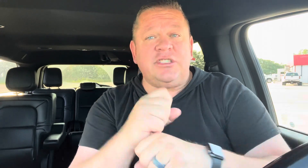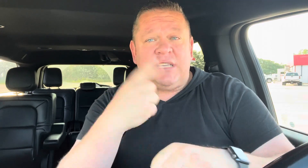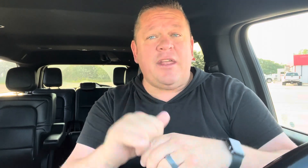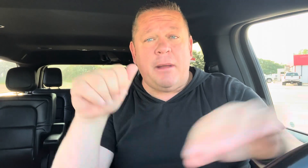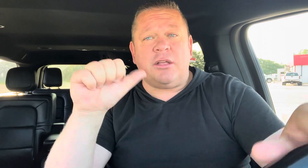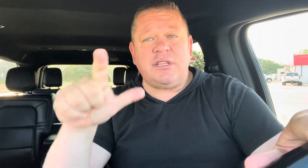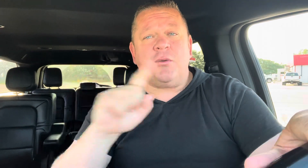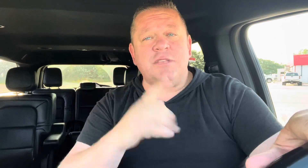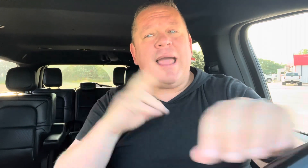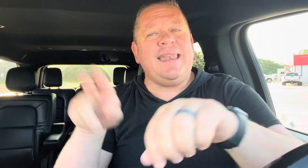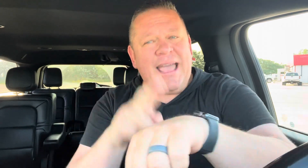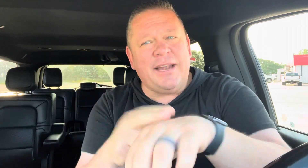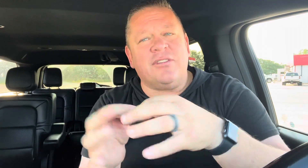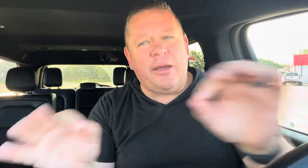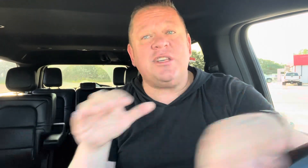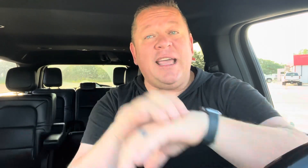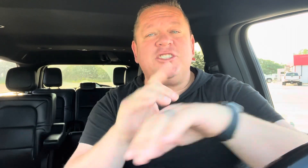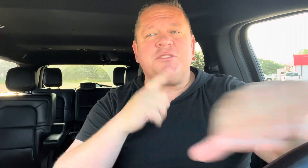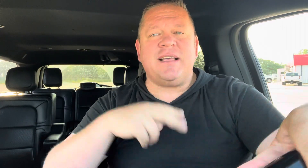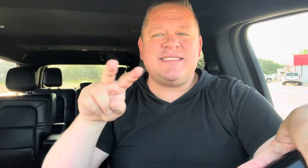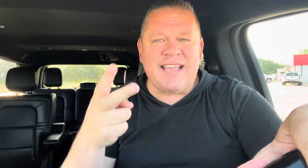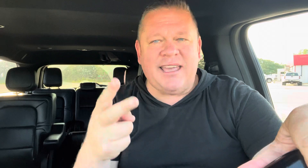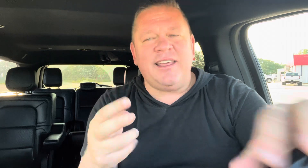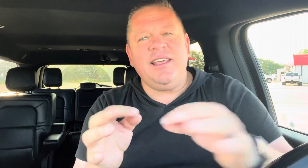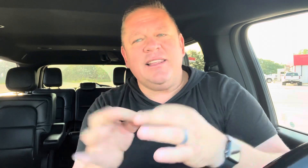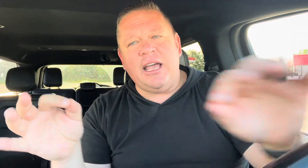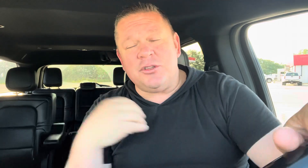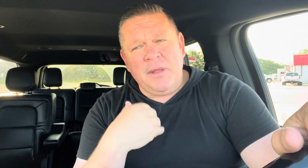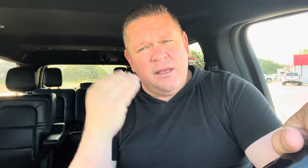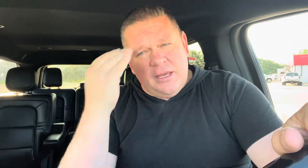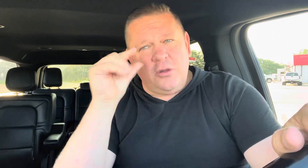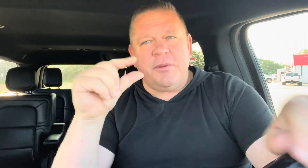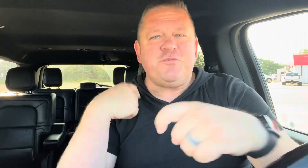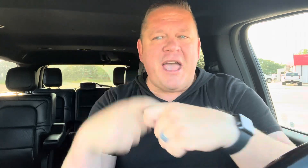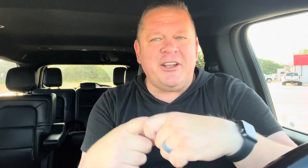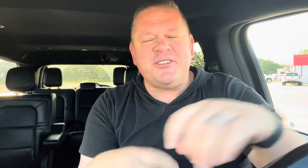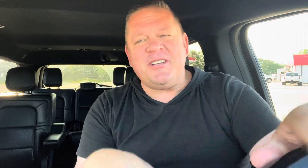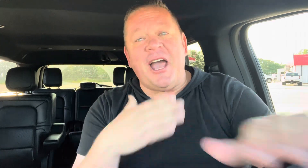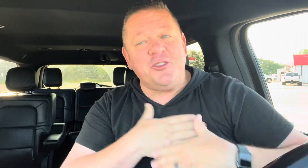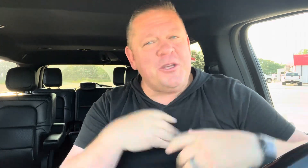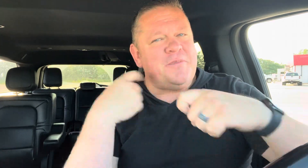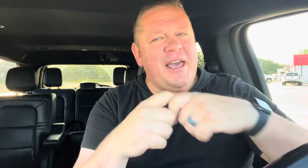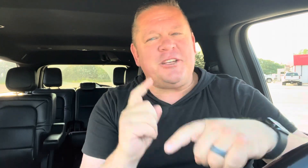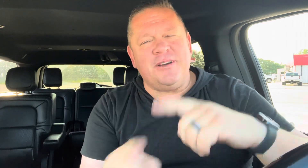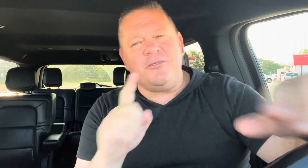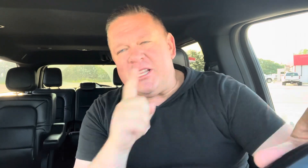say that American Sign Language is my native language. English is my second language. I know a little bit of Spanish and I enjoy Spanish, but really